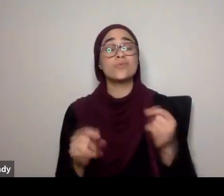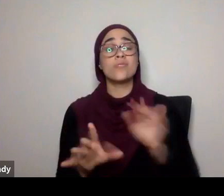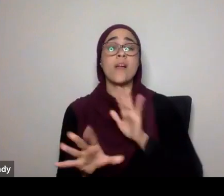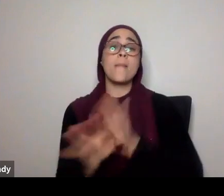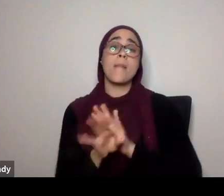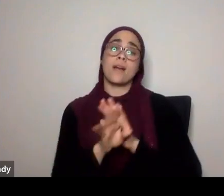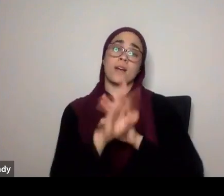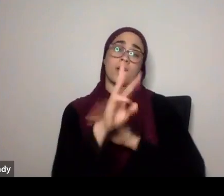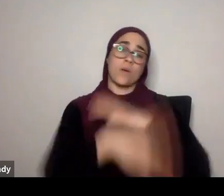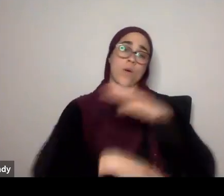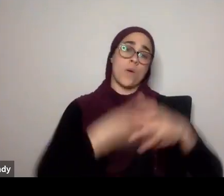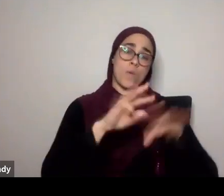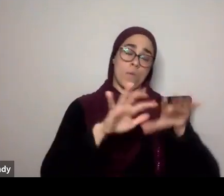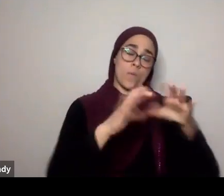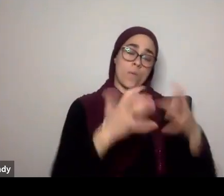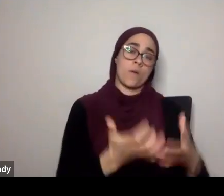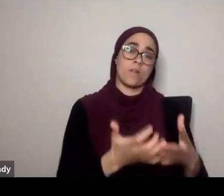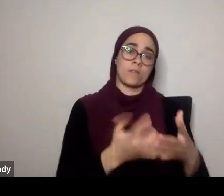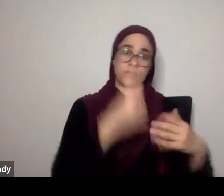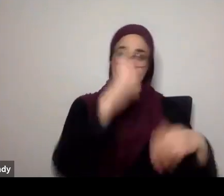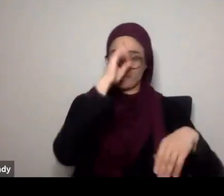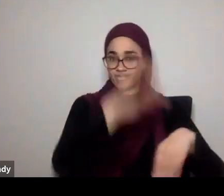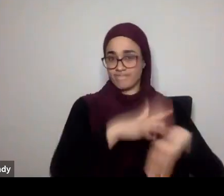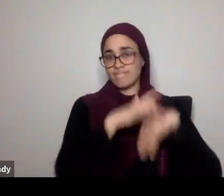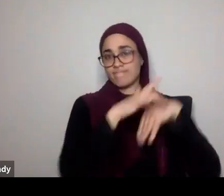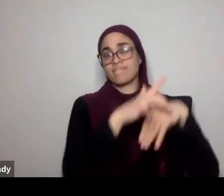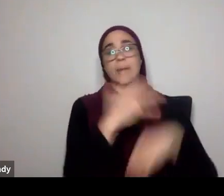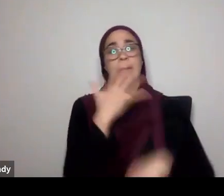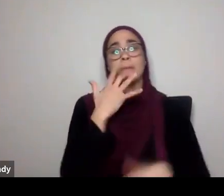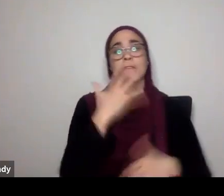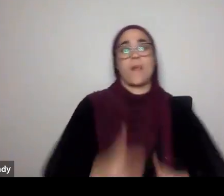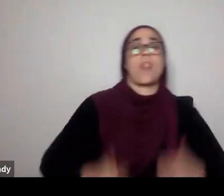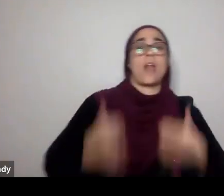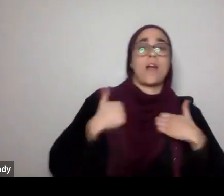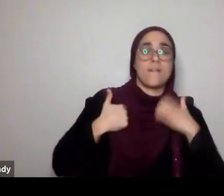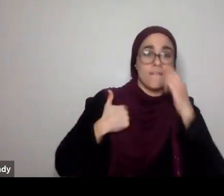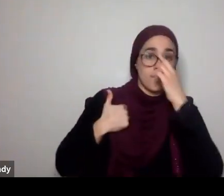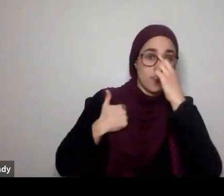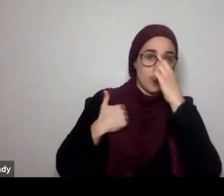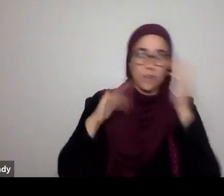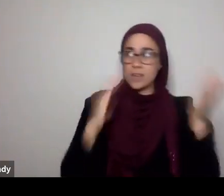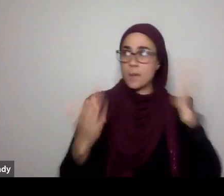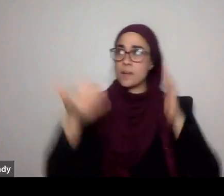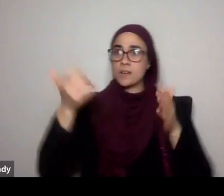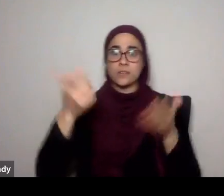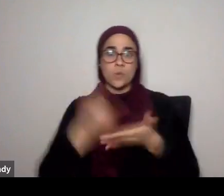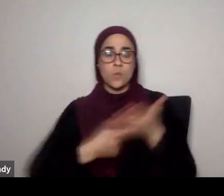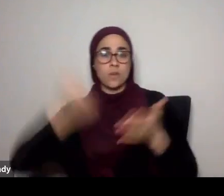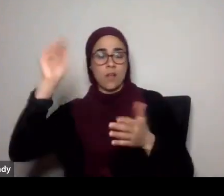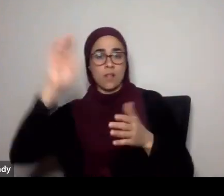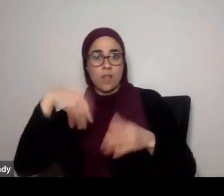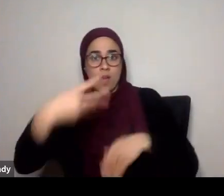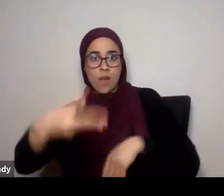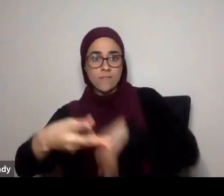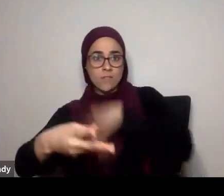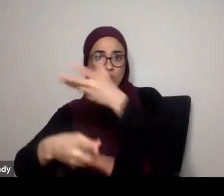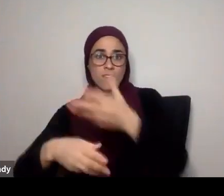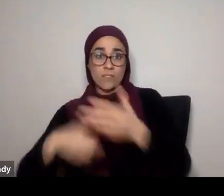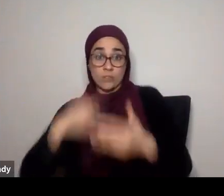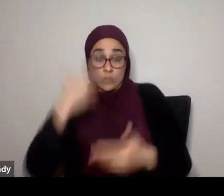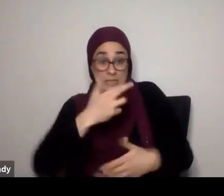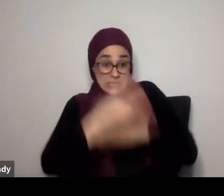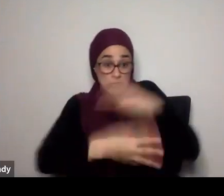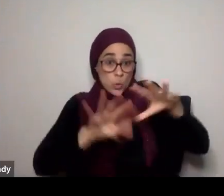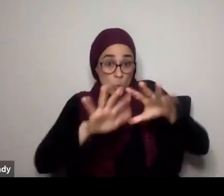world, this worldly life, you will prefer that over what Allah has to offer, because it's tangible, it's immediate,